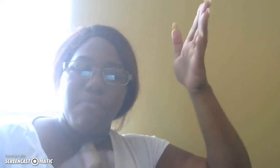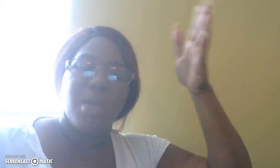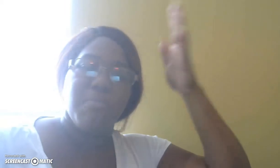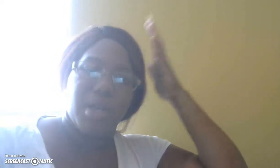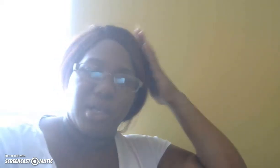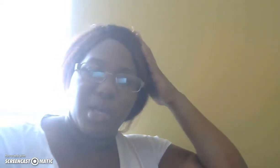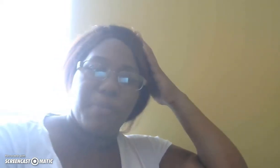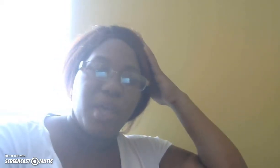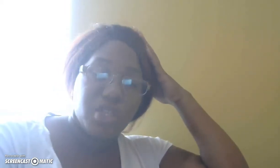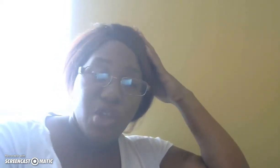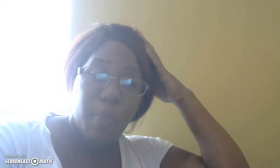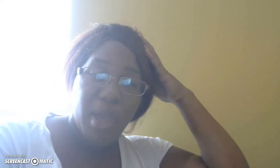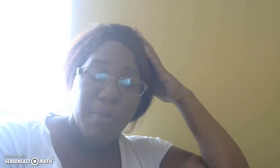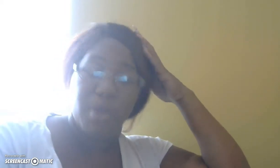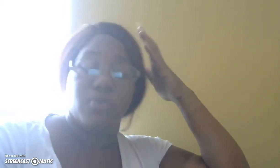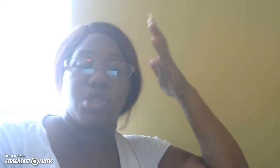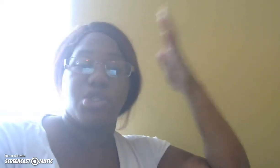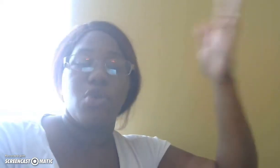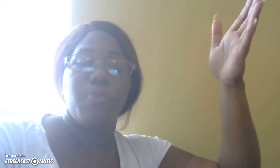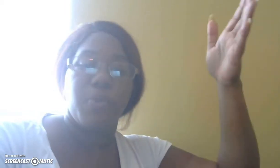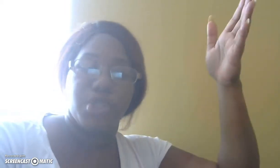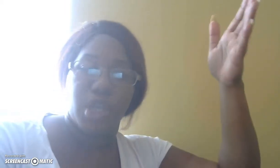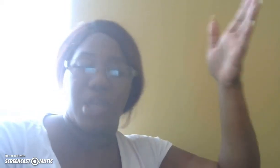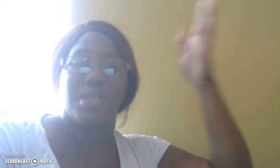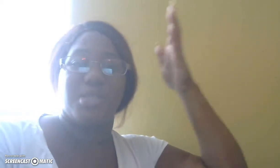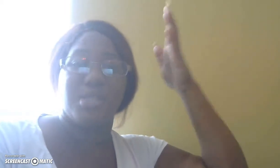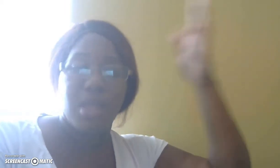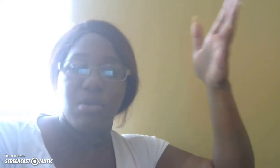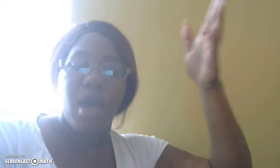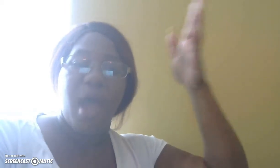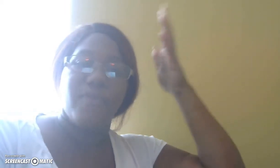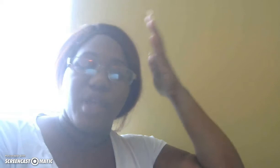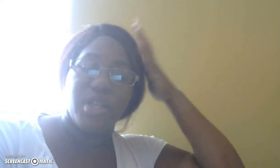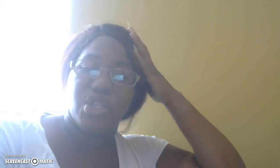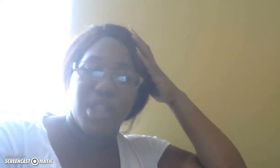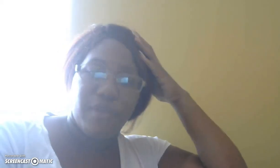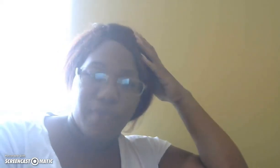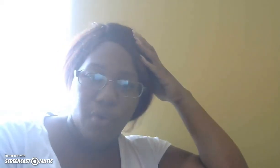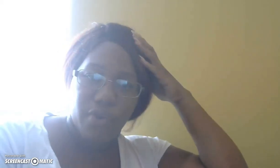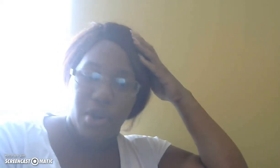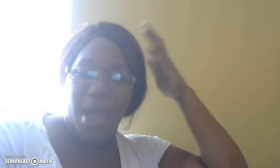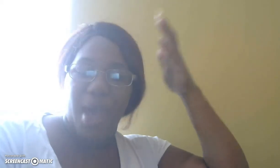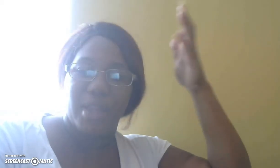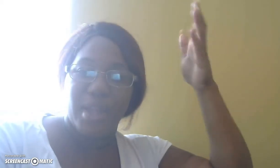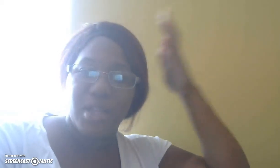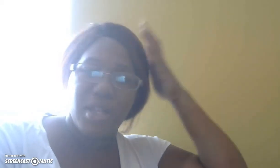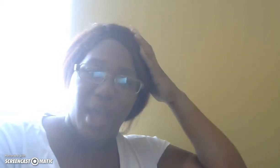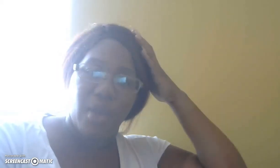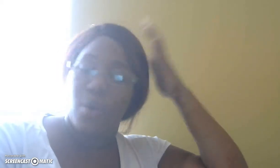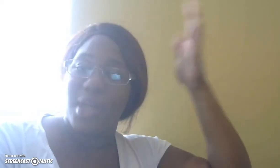make money hit still pay your bills still be with your kids and still have energy left over at the end of the day or the